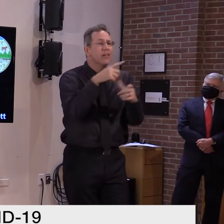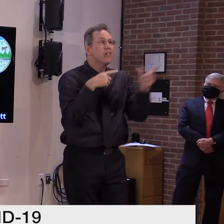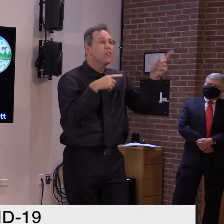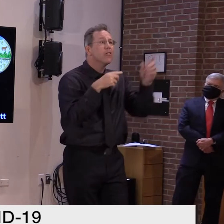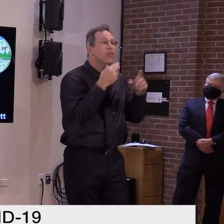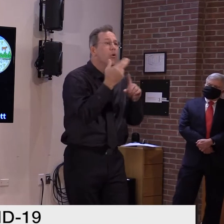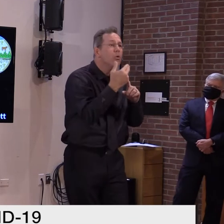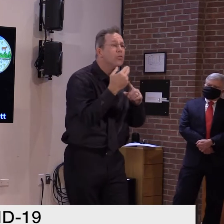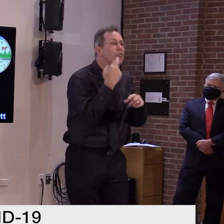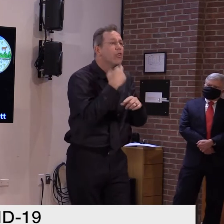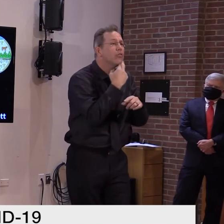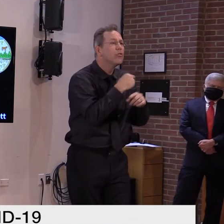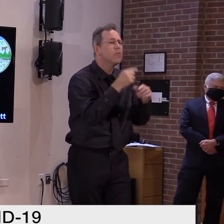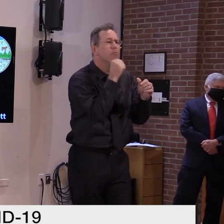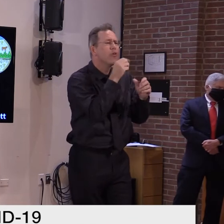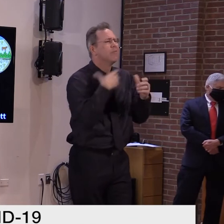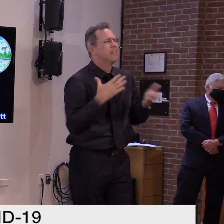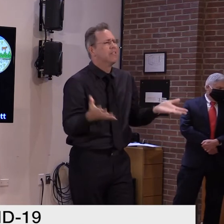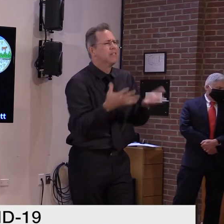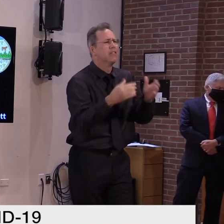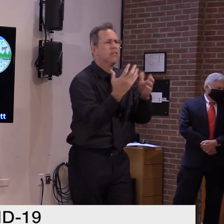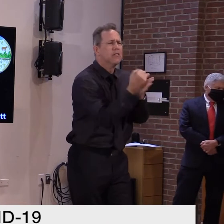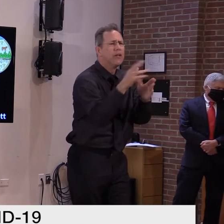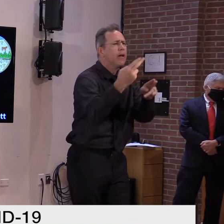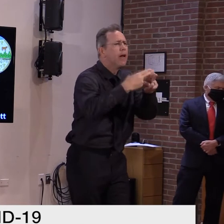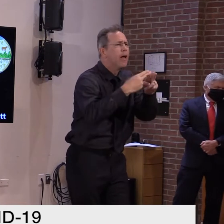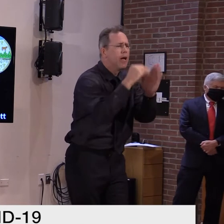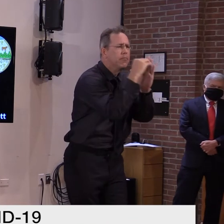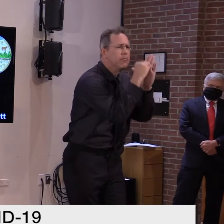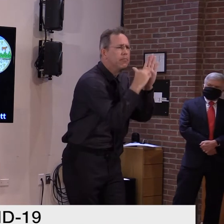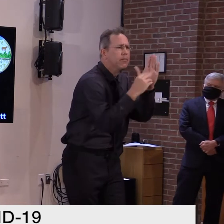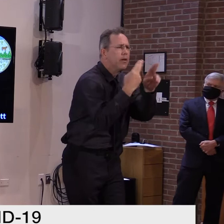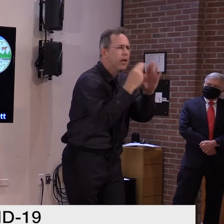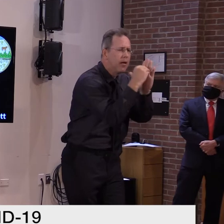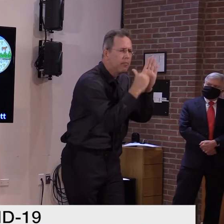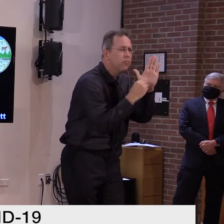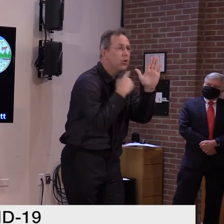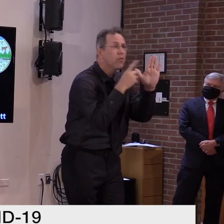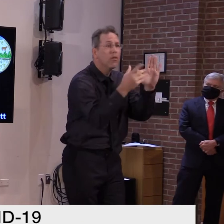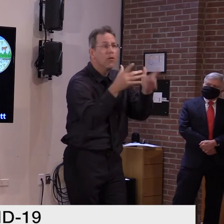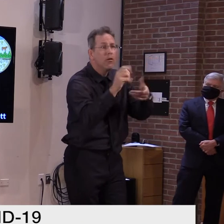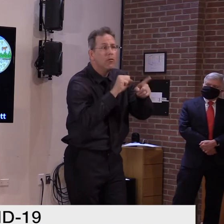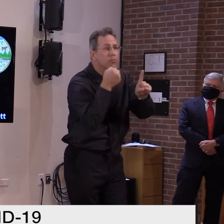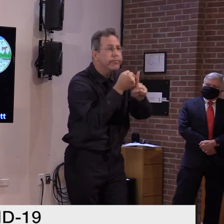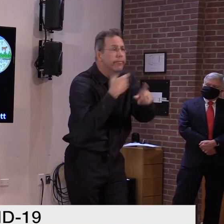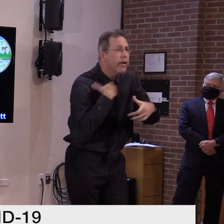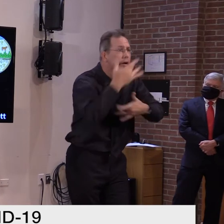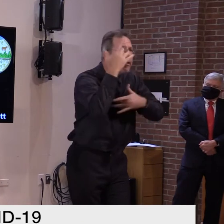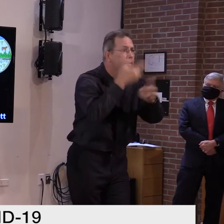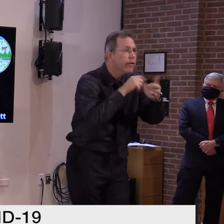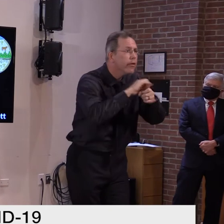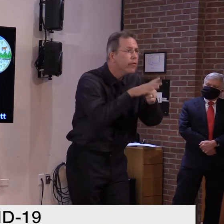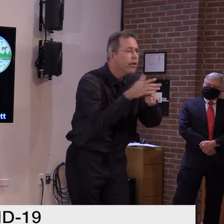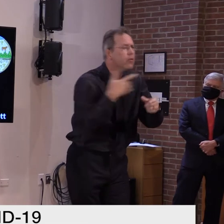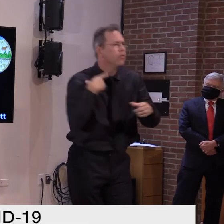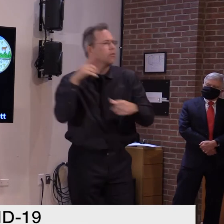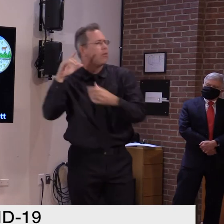customer-facing establishments to keep a daily log of all who enter their facilities.